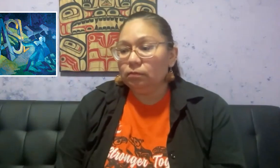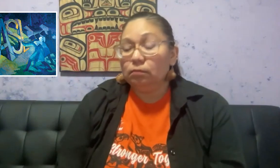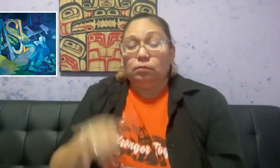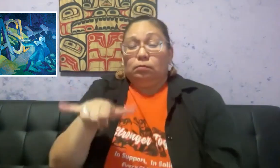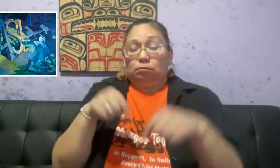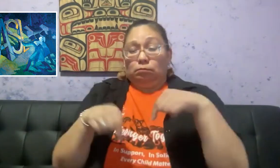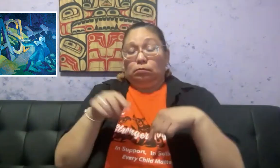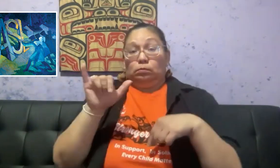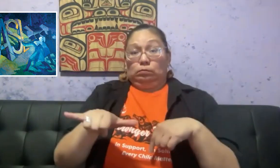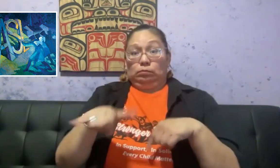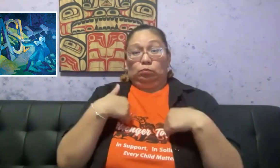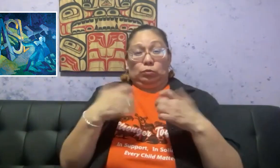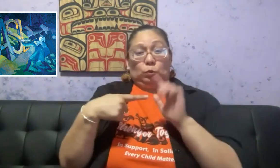in Vancouver, BC, Canada.